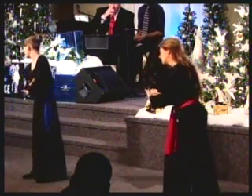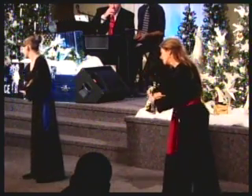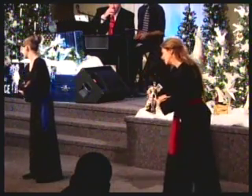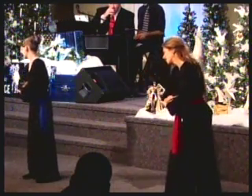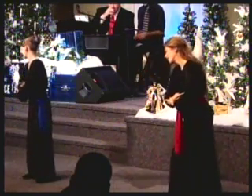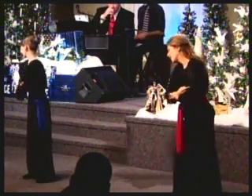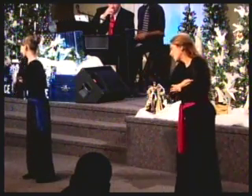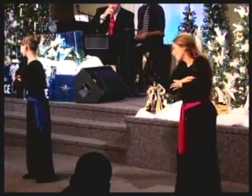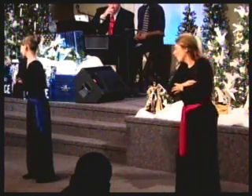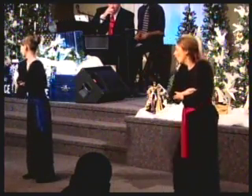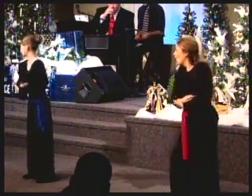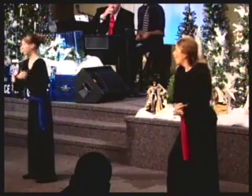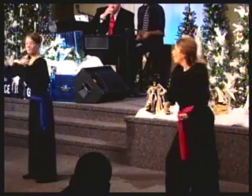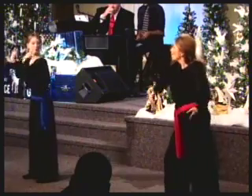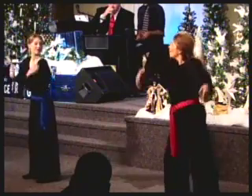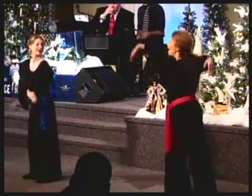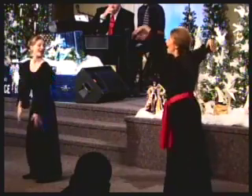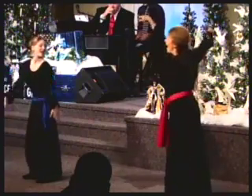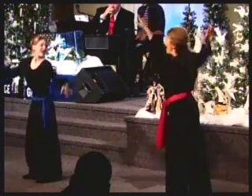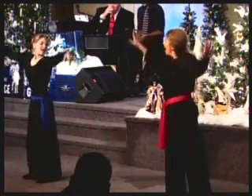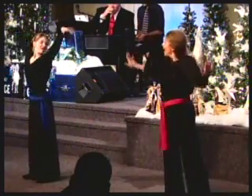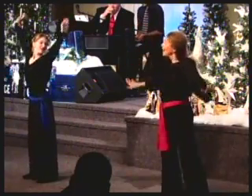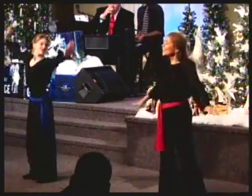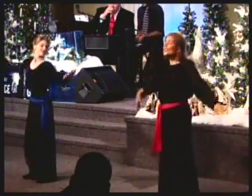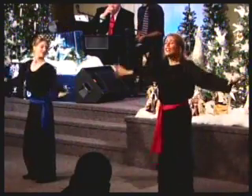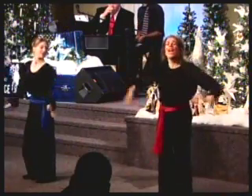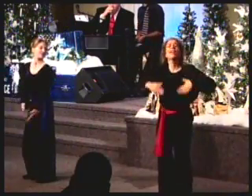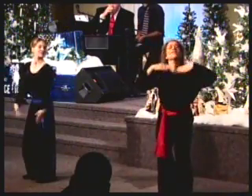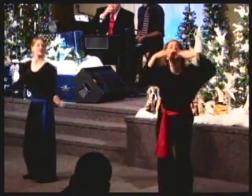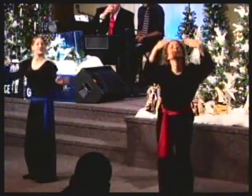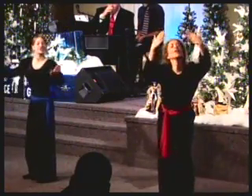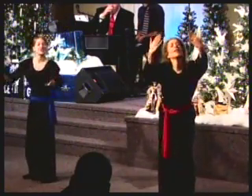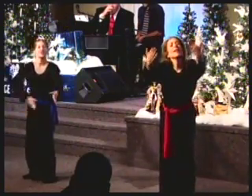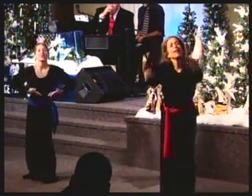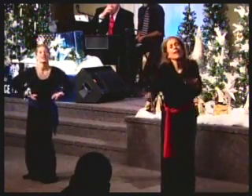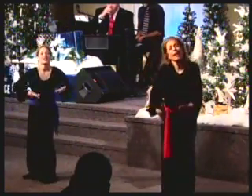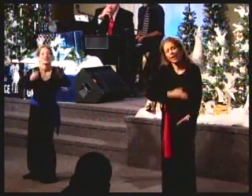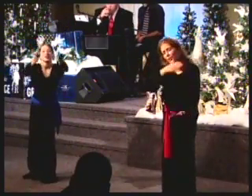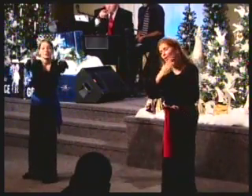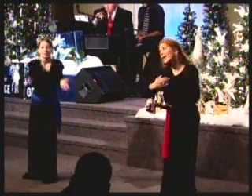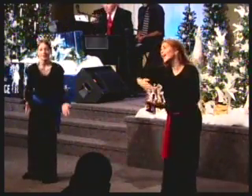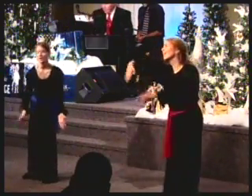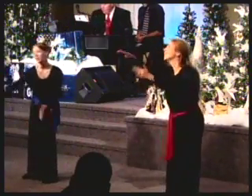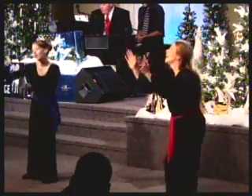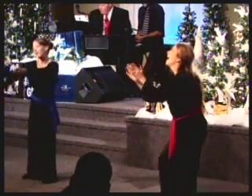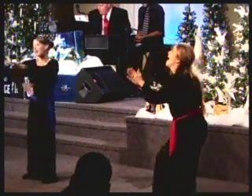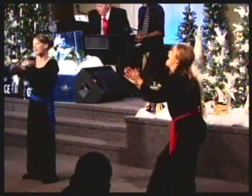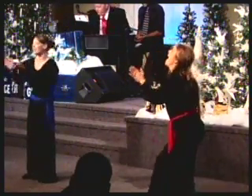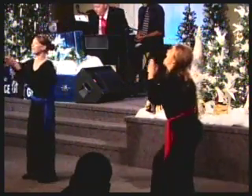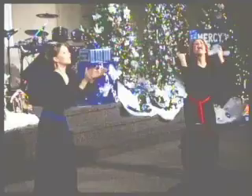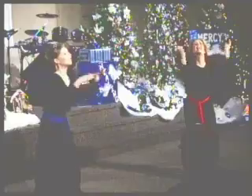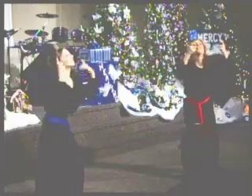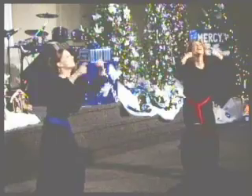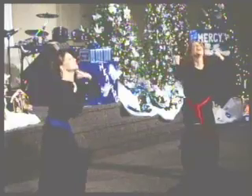Whom angels greet with anthem